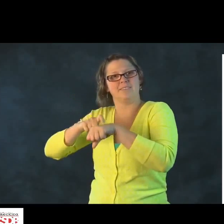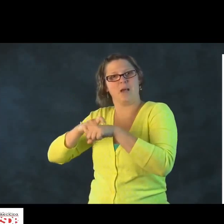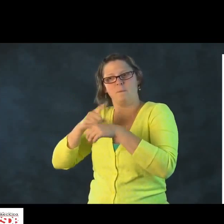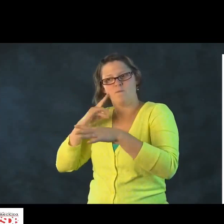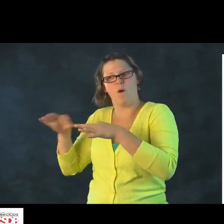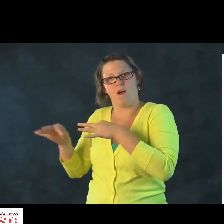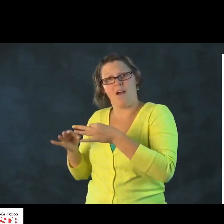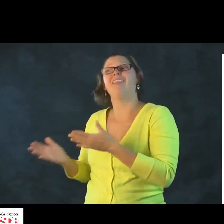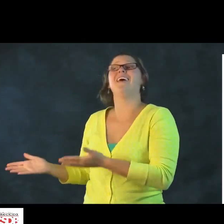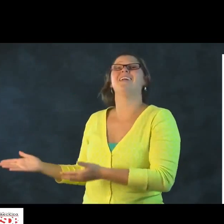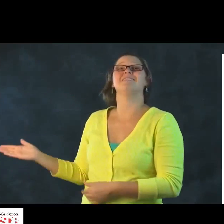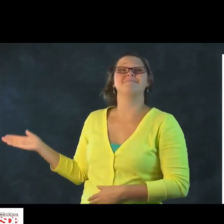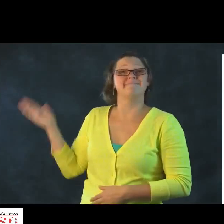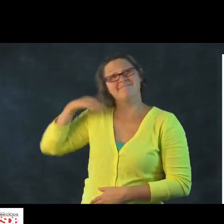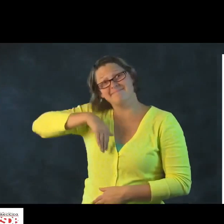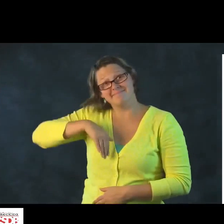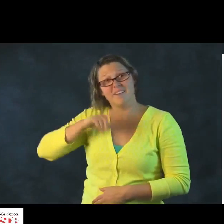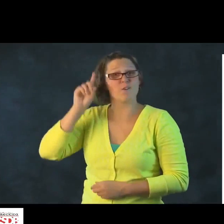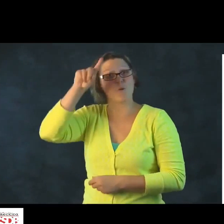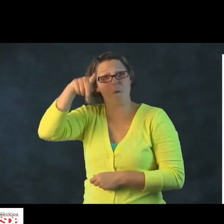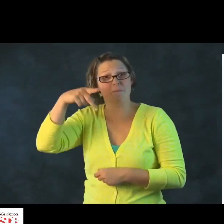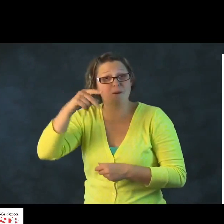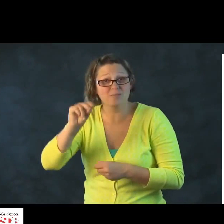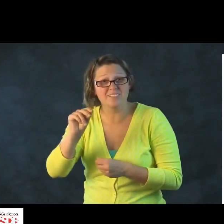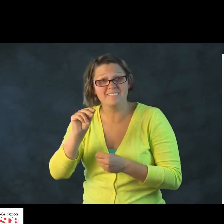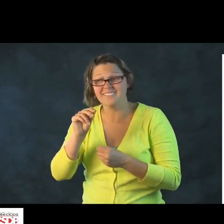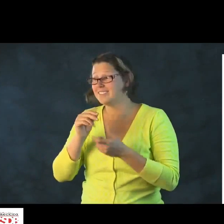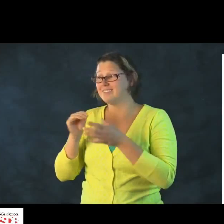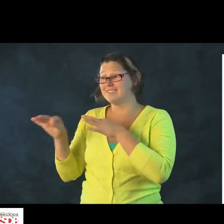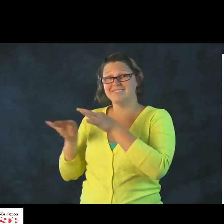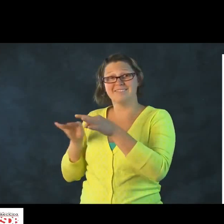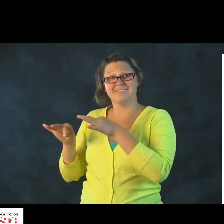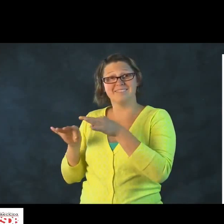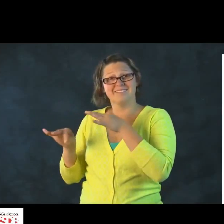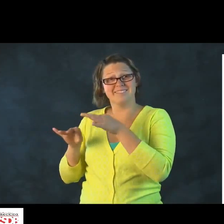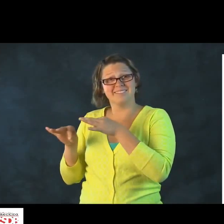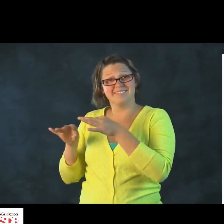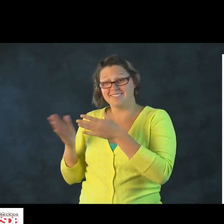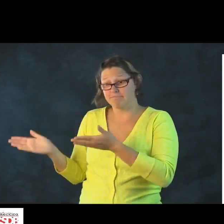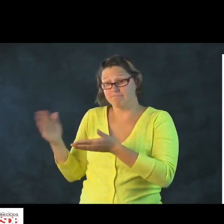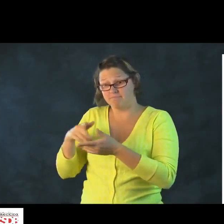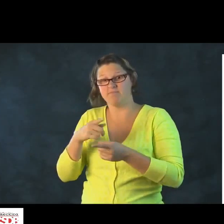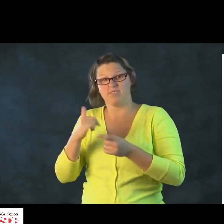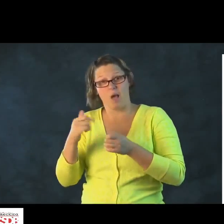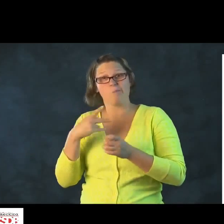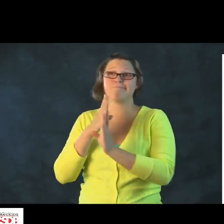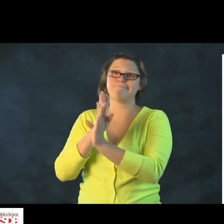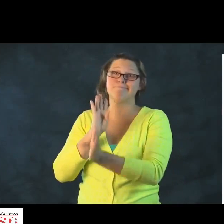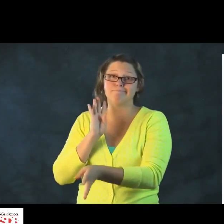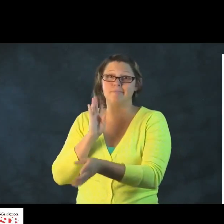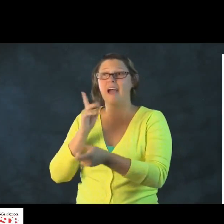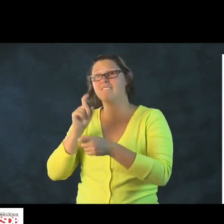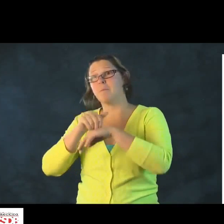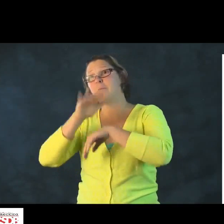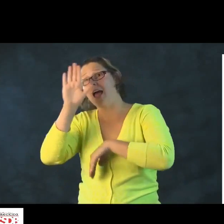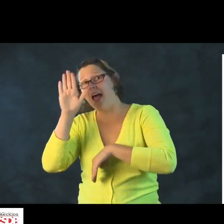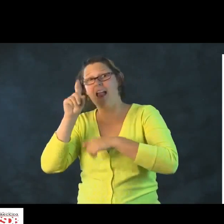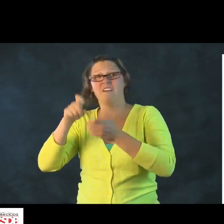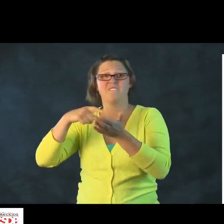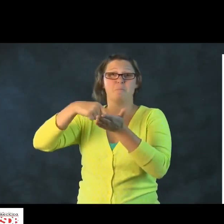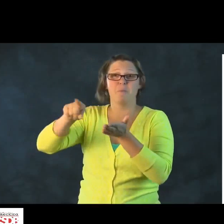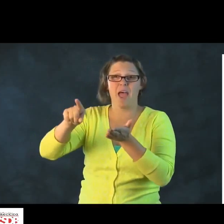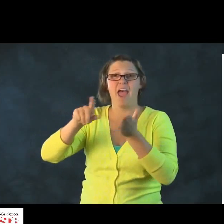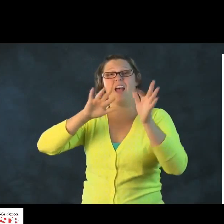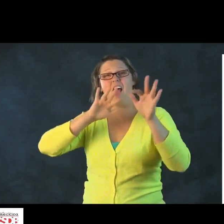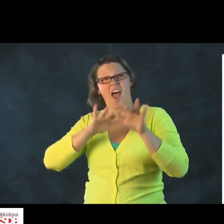know where it's heading to. So teach them that you have to put the address on there. And then make your way to the post office, but the entire time explaining the